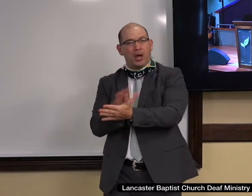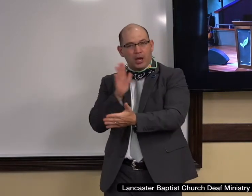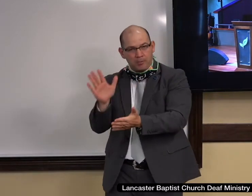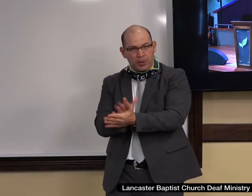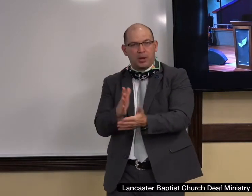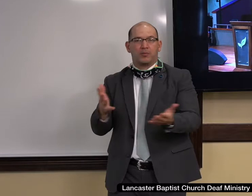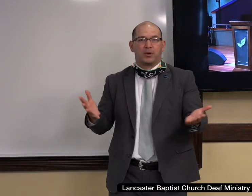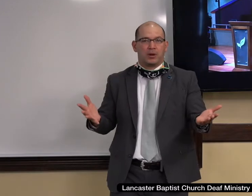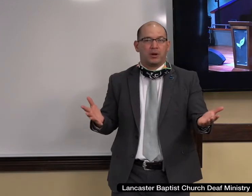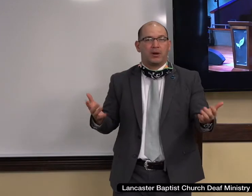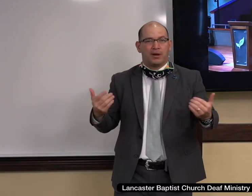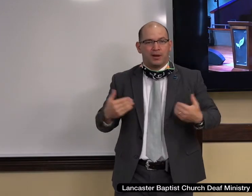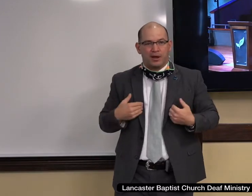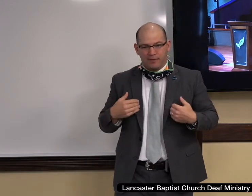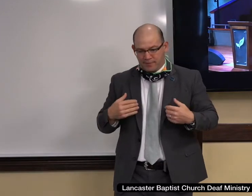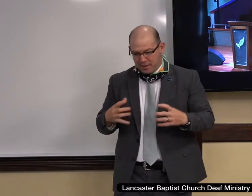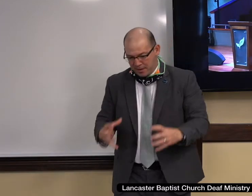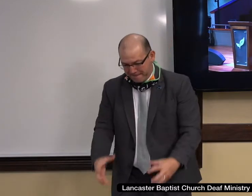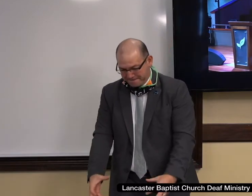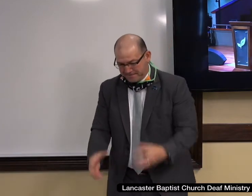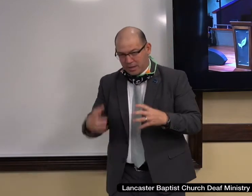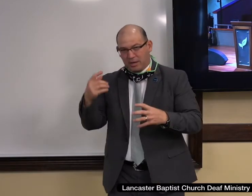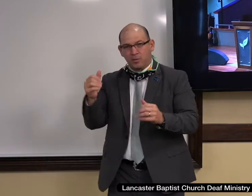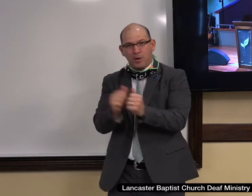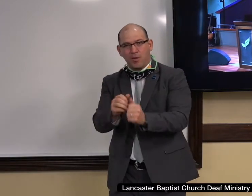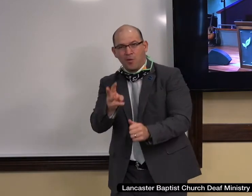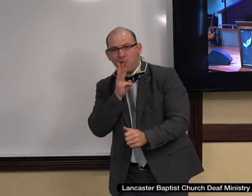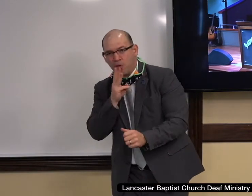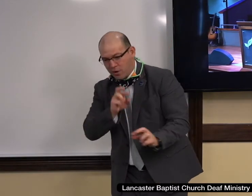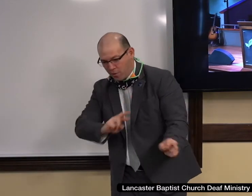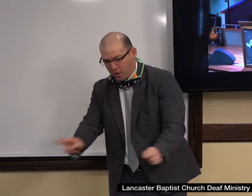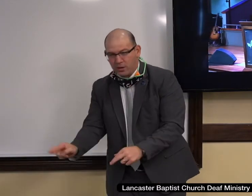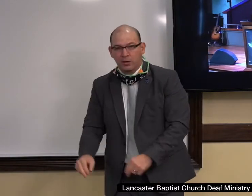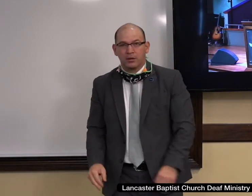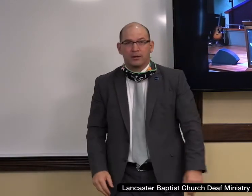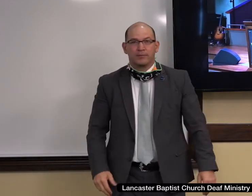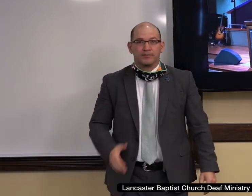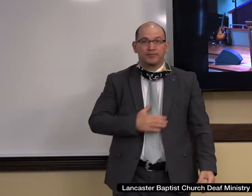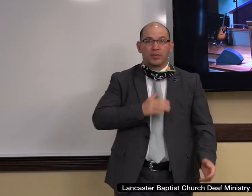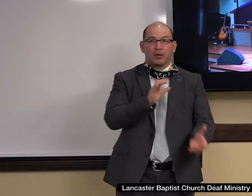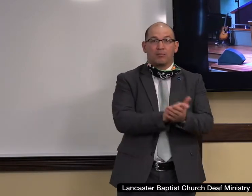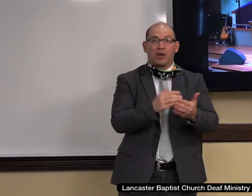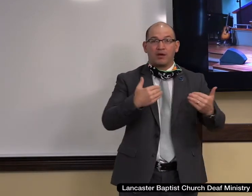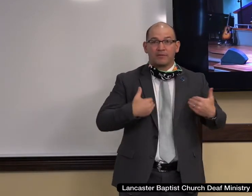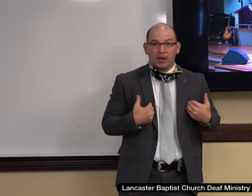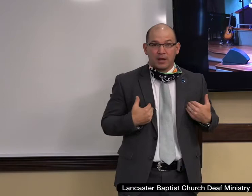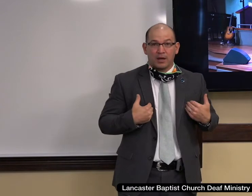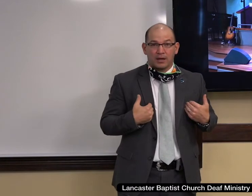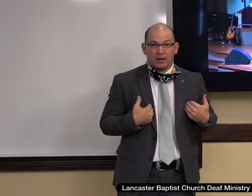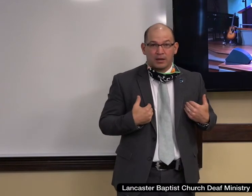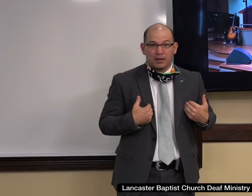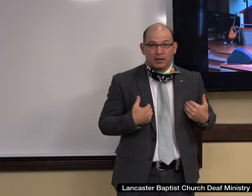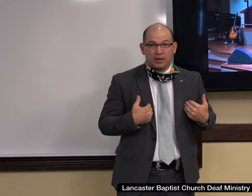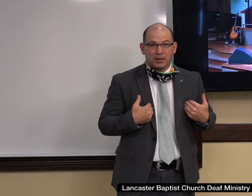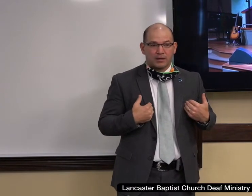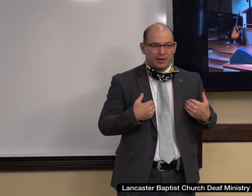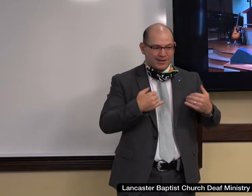run them through and I was all ready to tackle this project. And she had a snap line. She had a